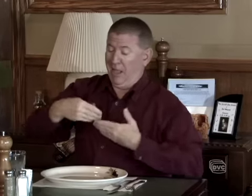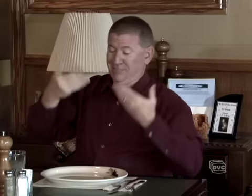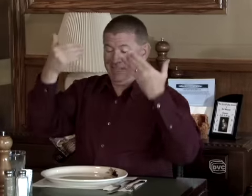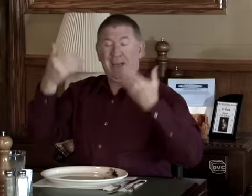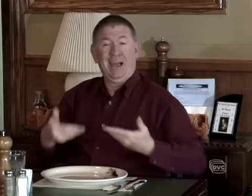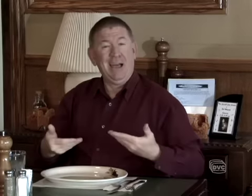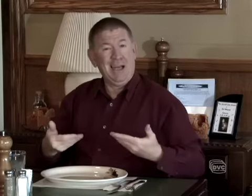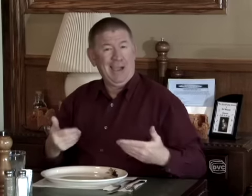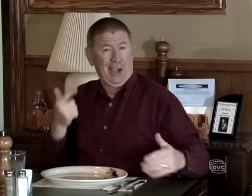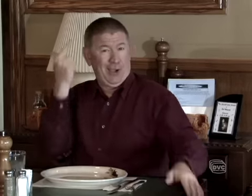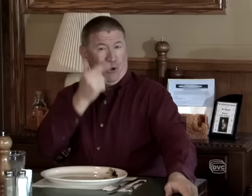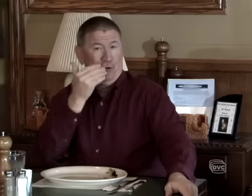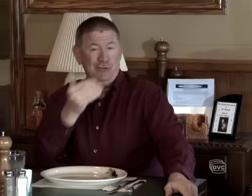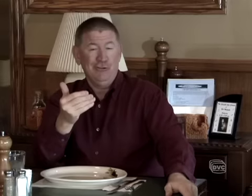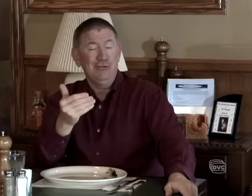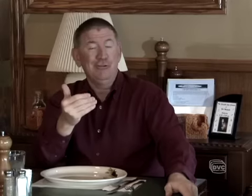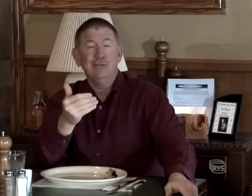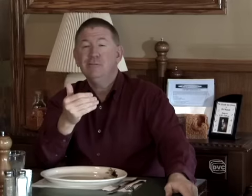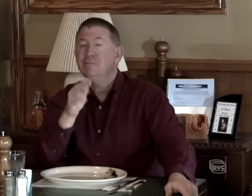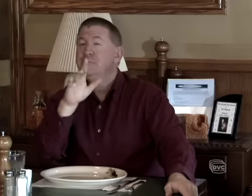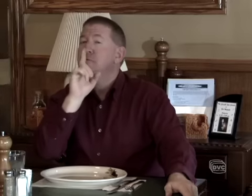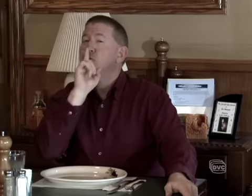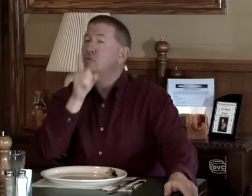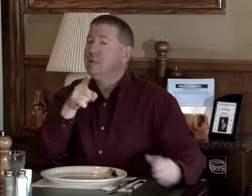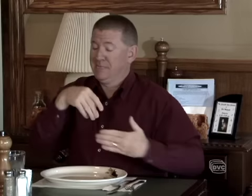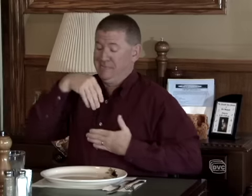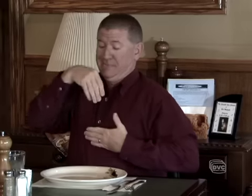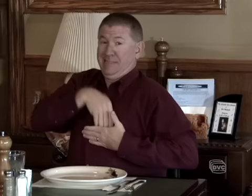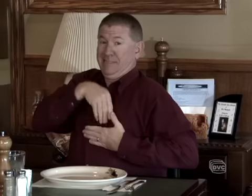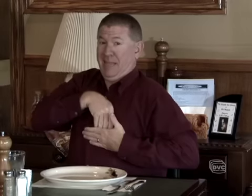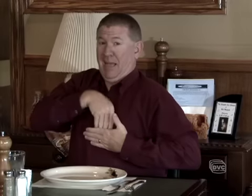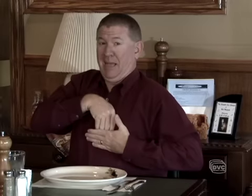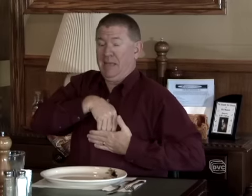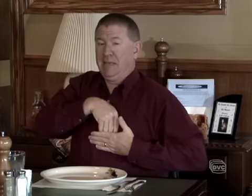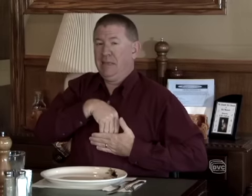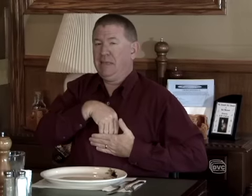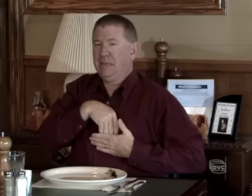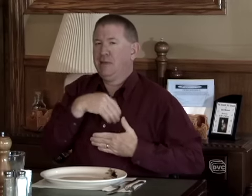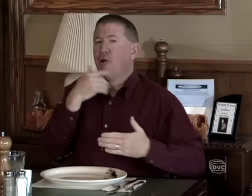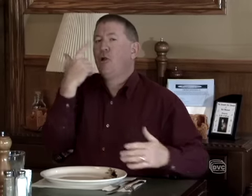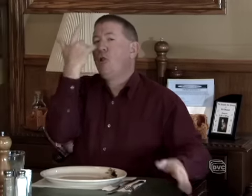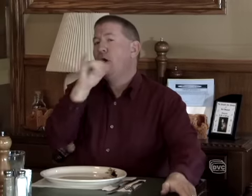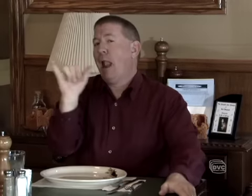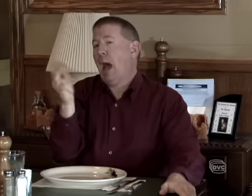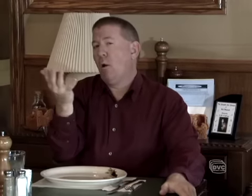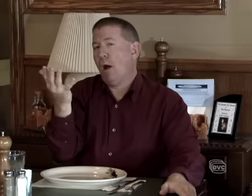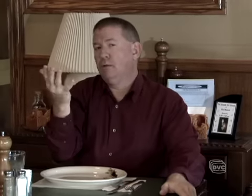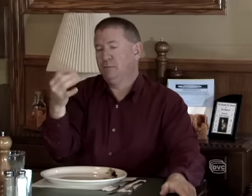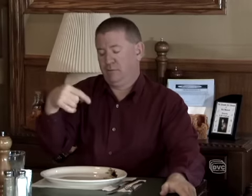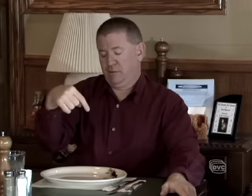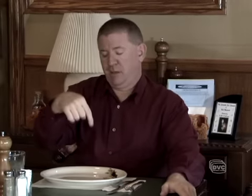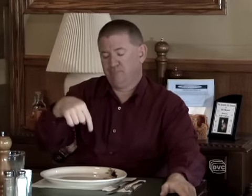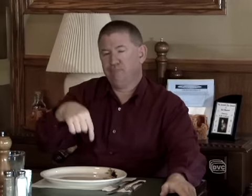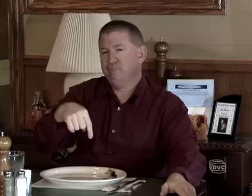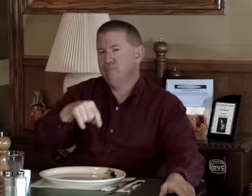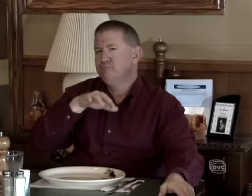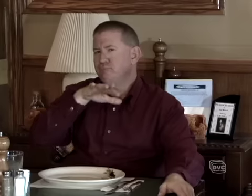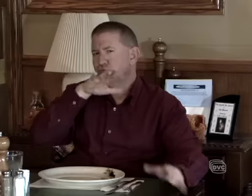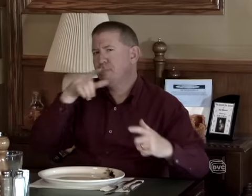You know, the outside of us looks pretty good. But God is looking on the inside. And what does that look like? Just like this